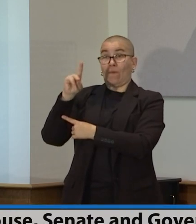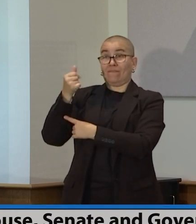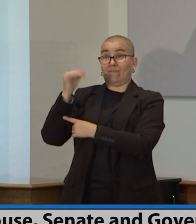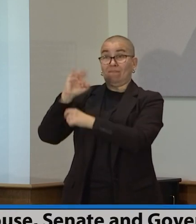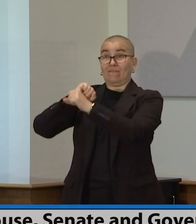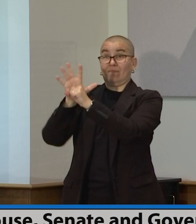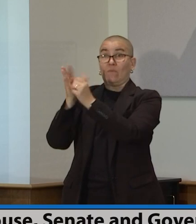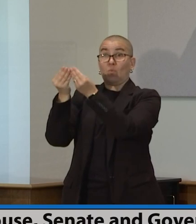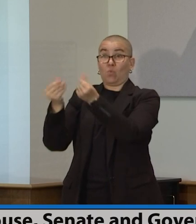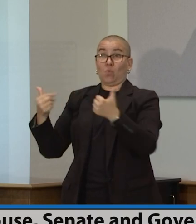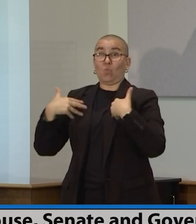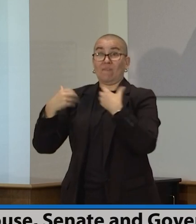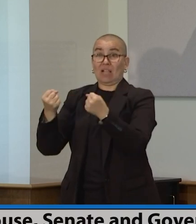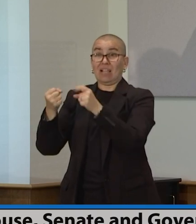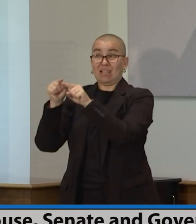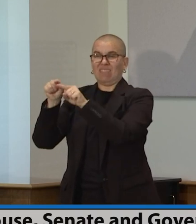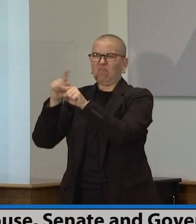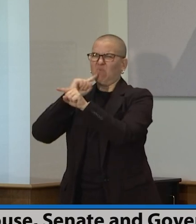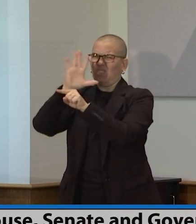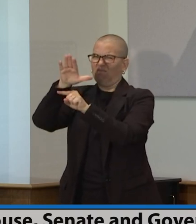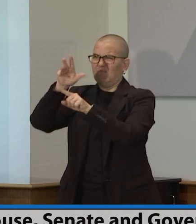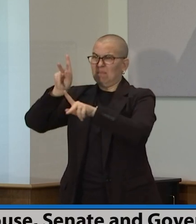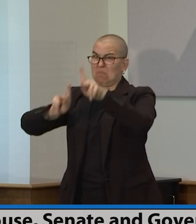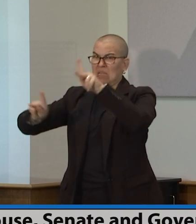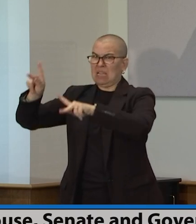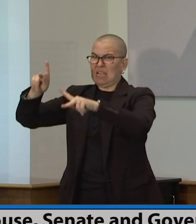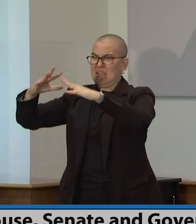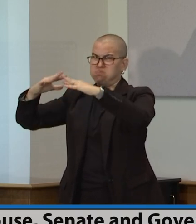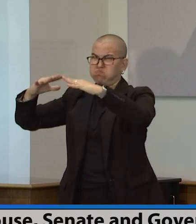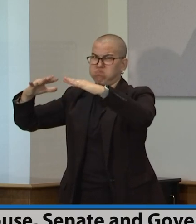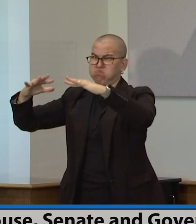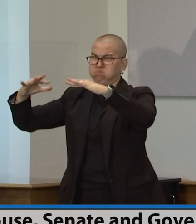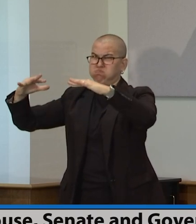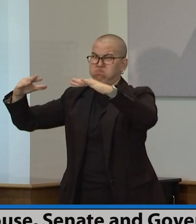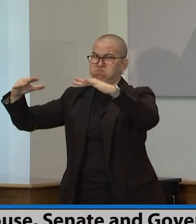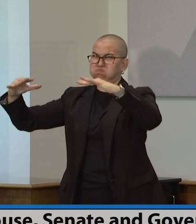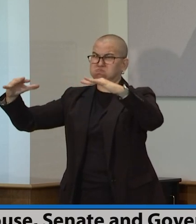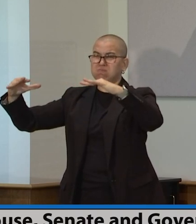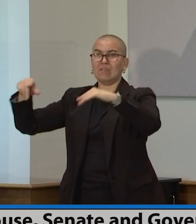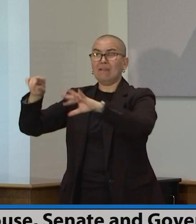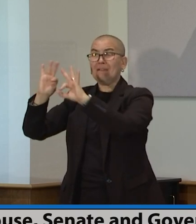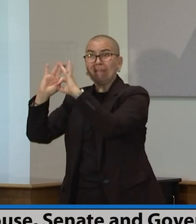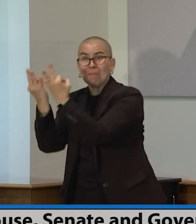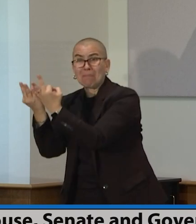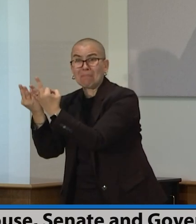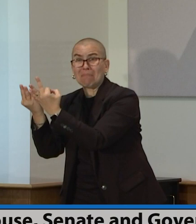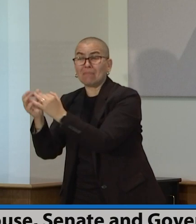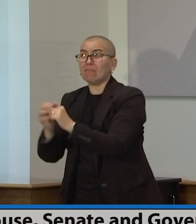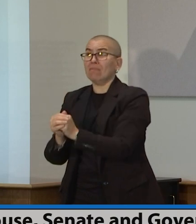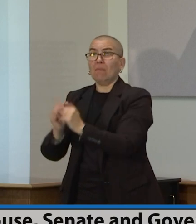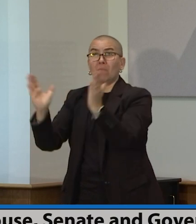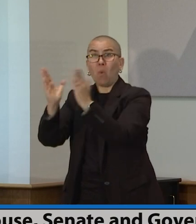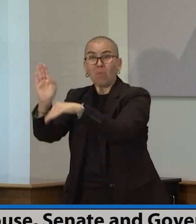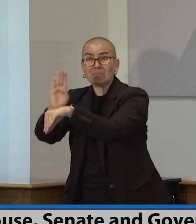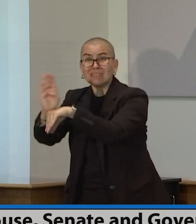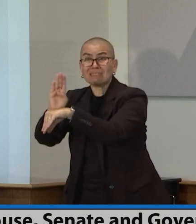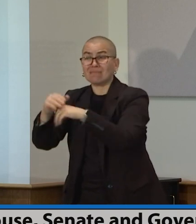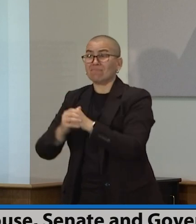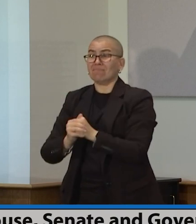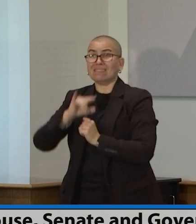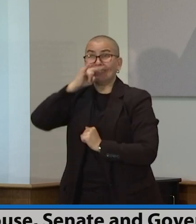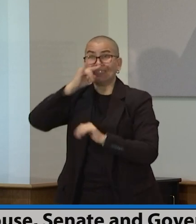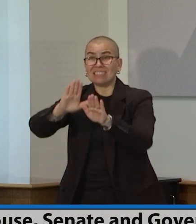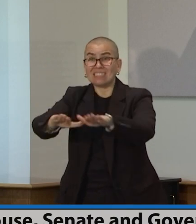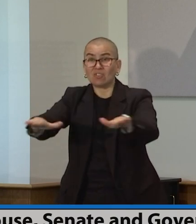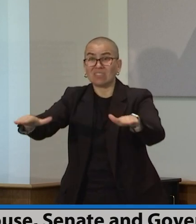to recover our children, to recover those families who are most impacted, and the small businesses. And I think one of the things that we laid out in there, we